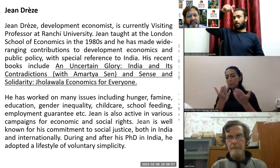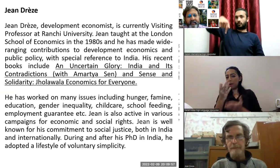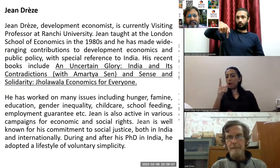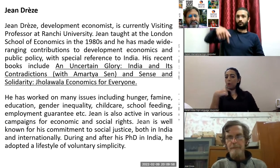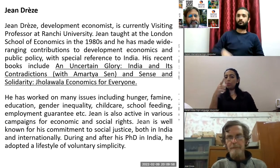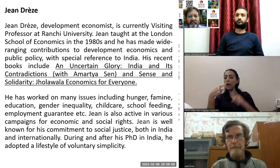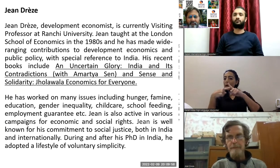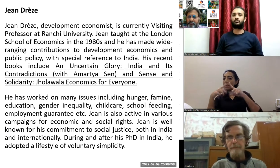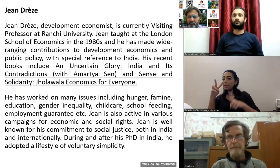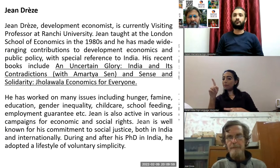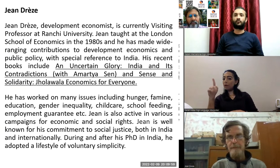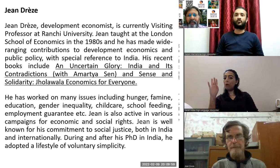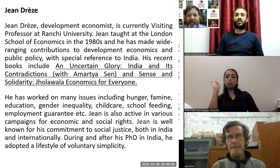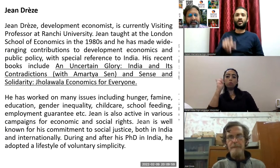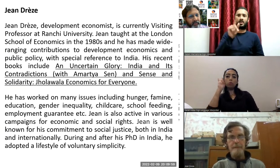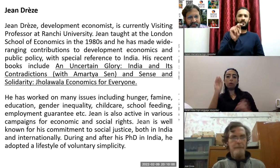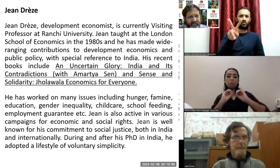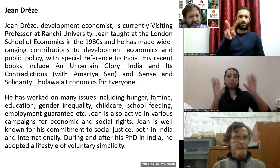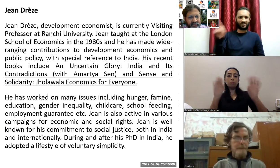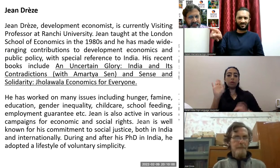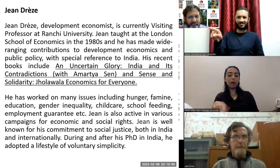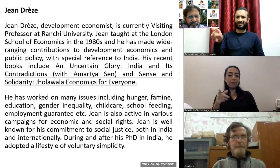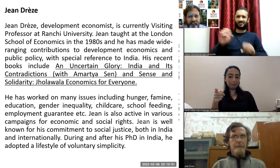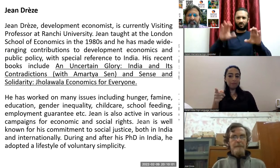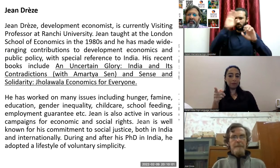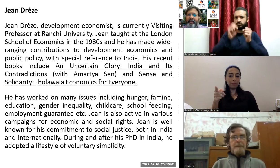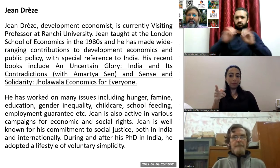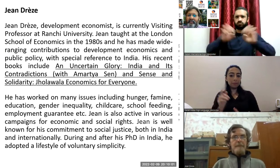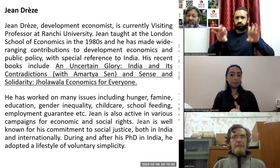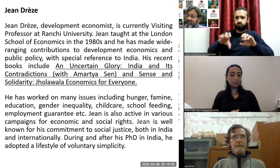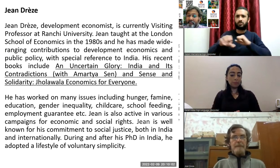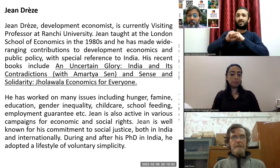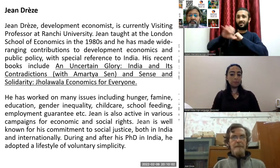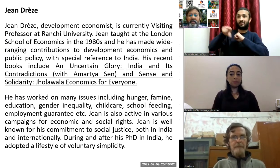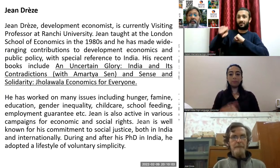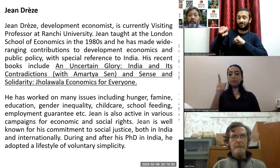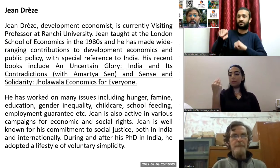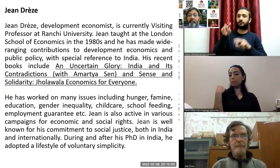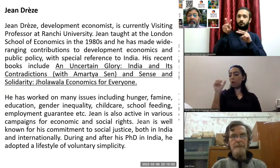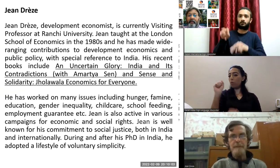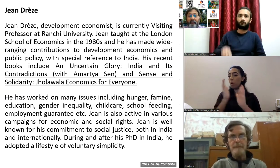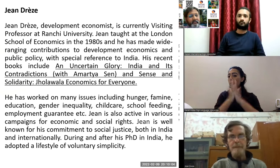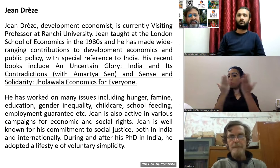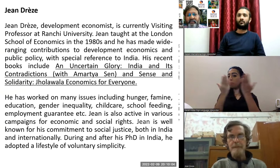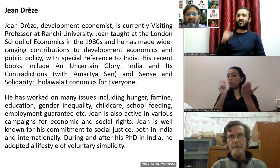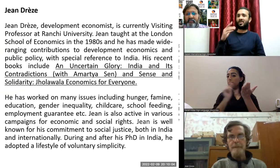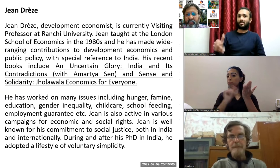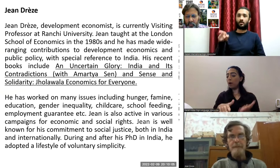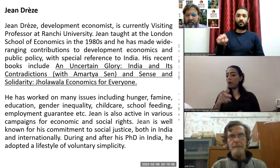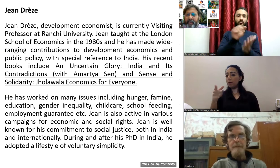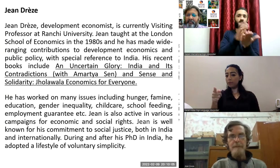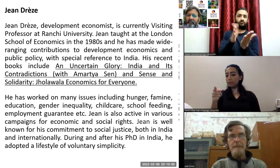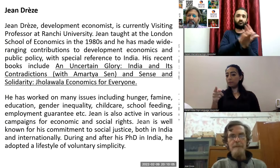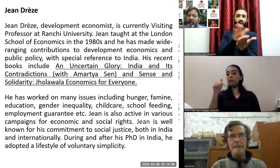your tv screens for many demonstrations his recent books include an america uncertain